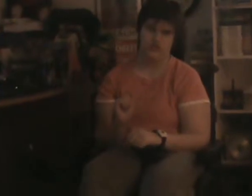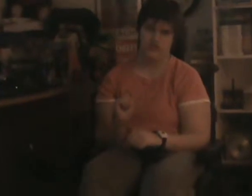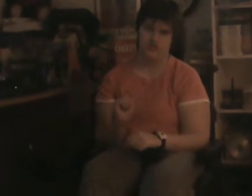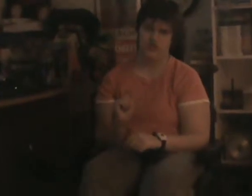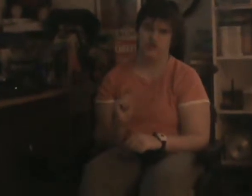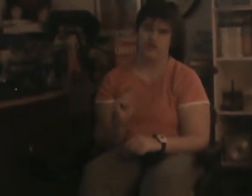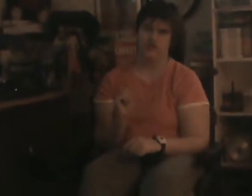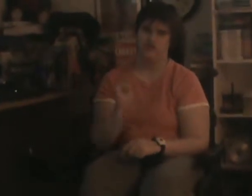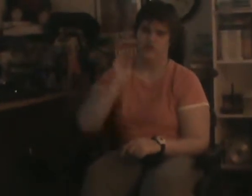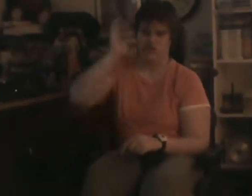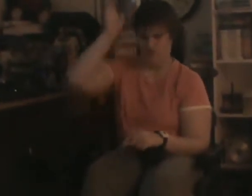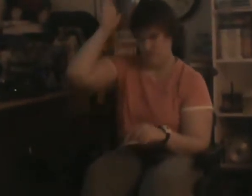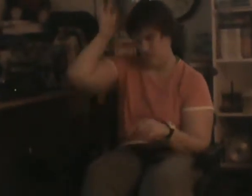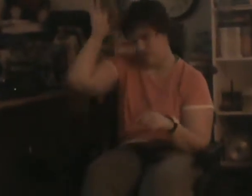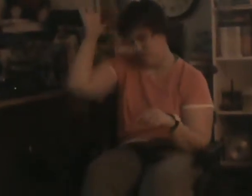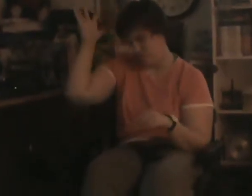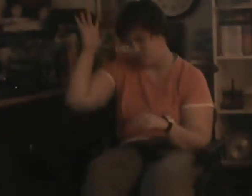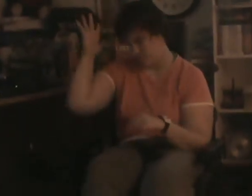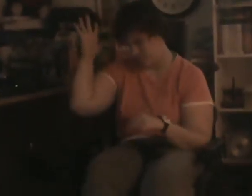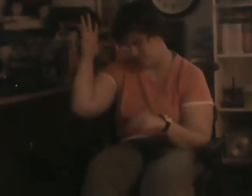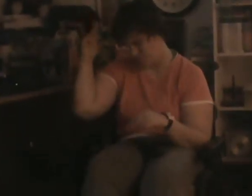I wanna honor your mother.